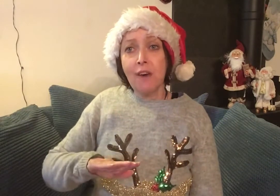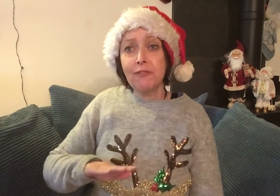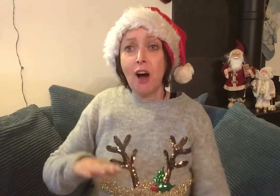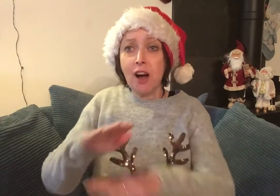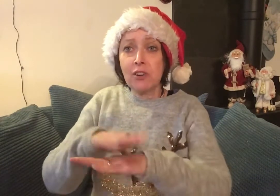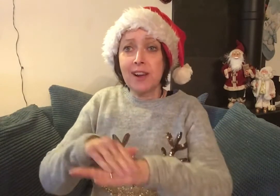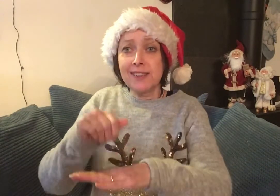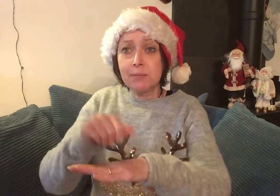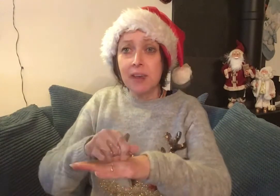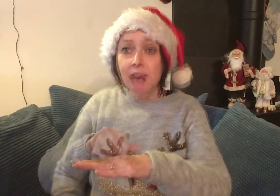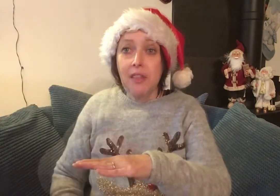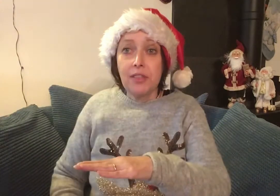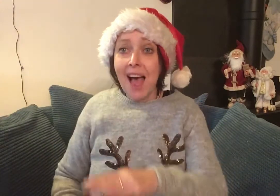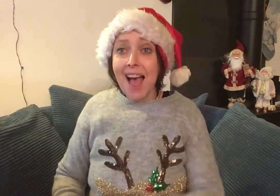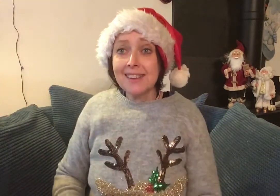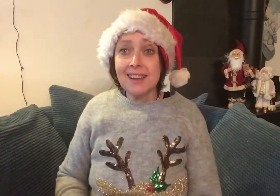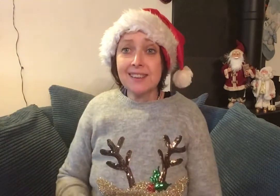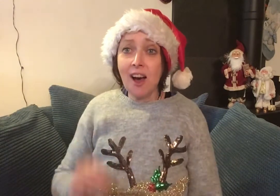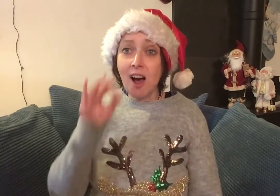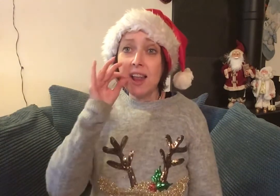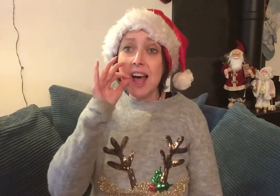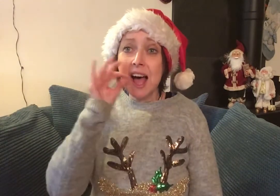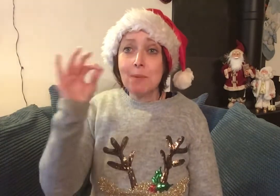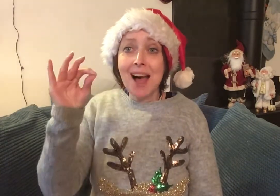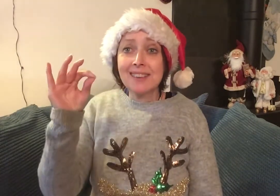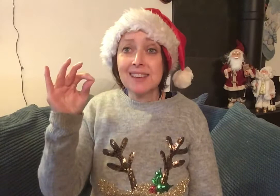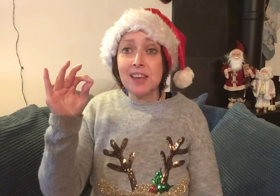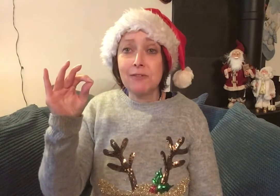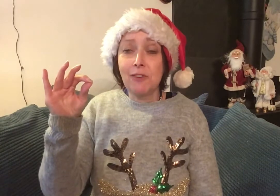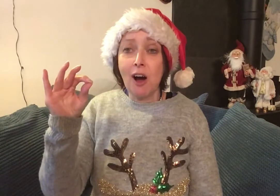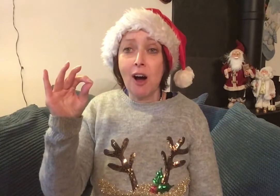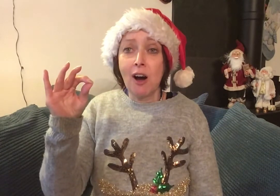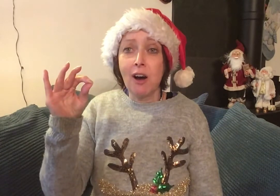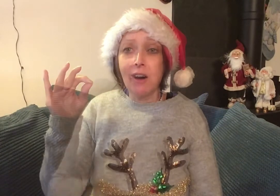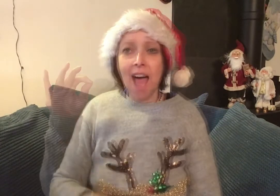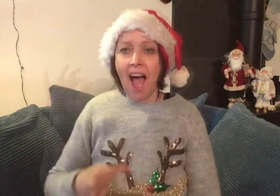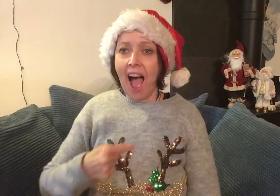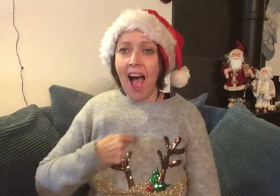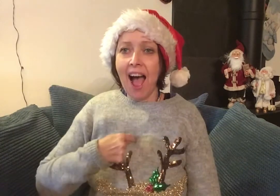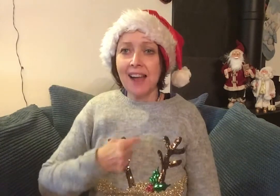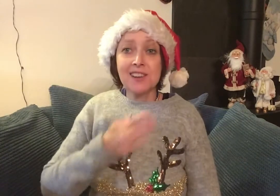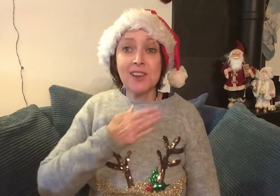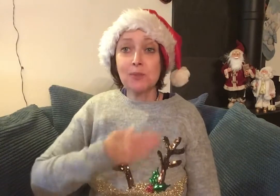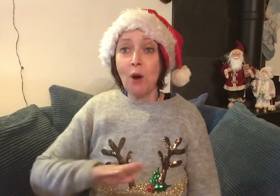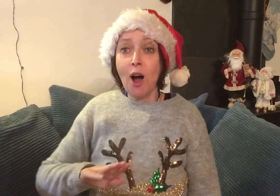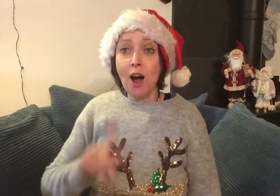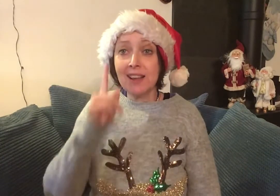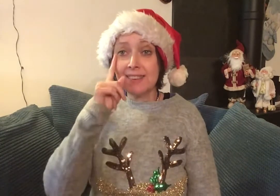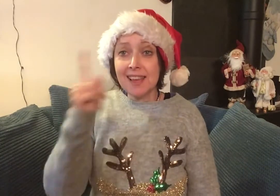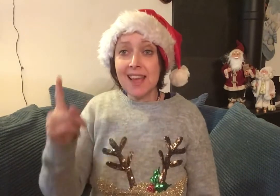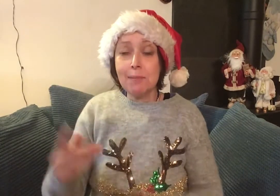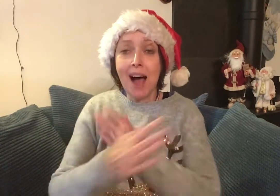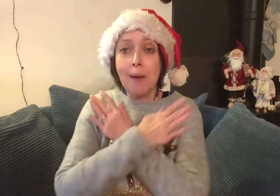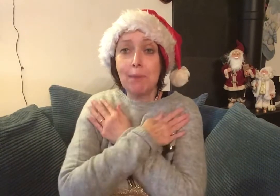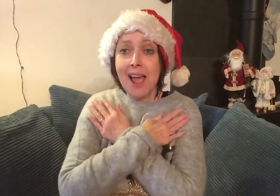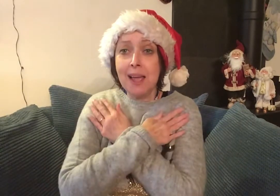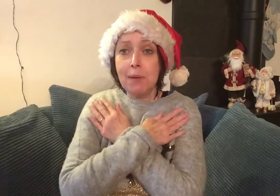for Christmas. That is all I'm asking for. I just want to see my baby